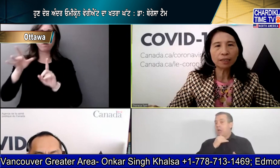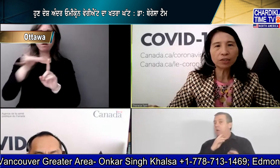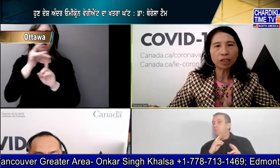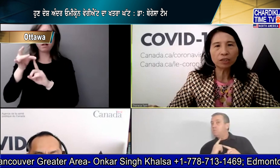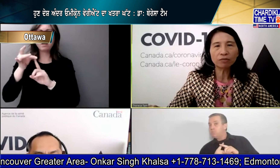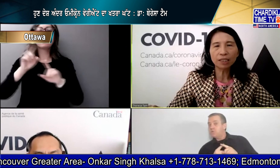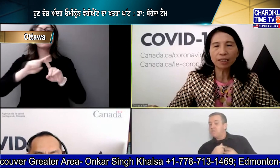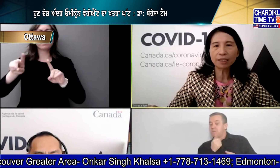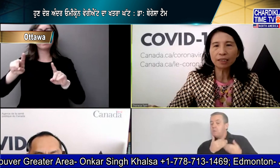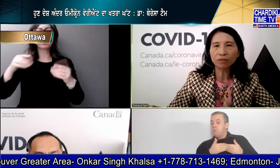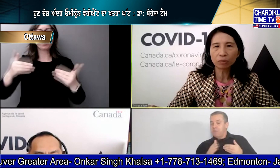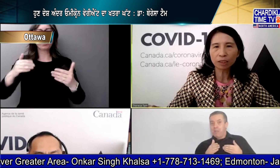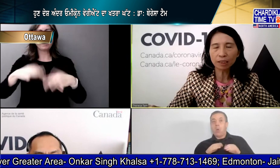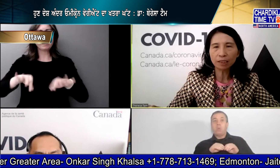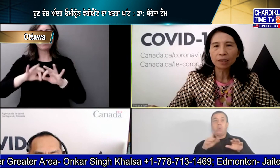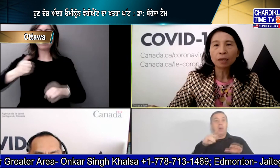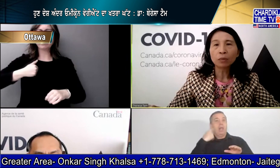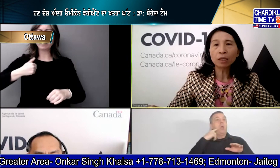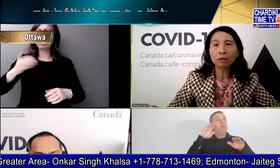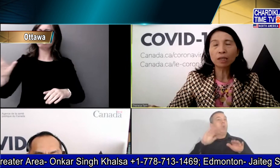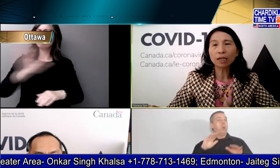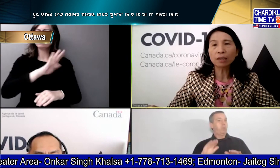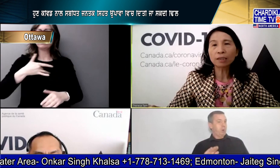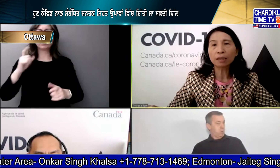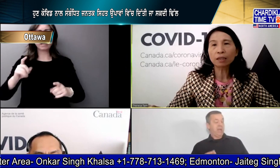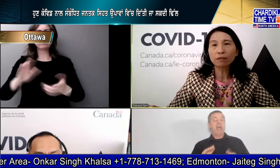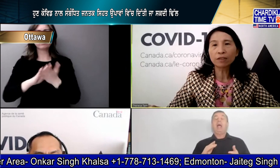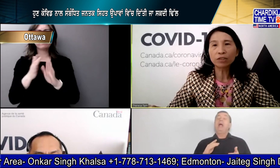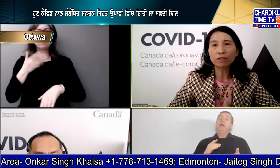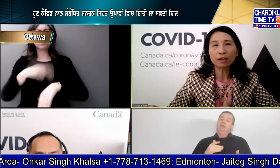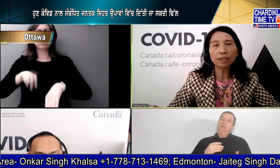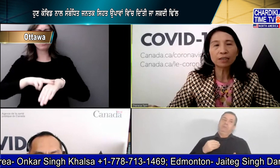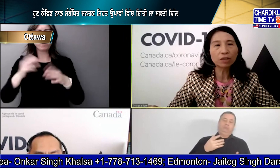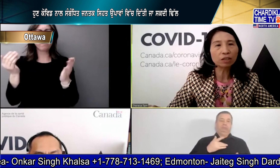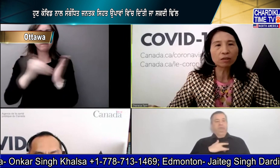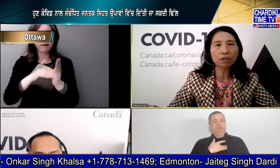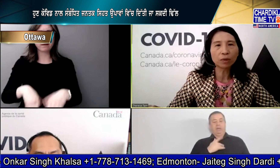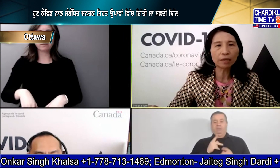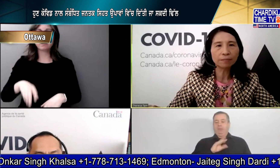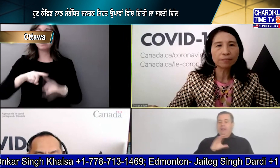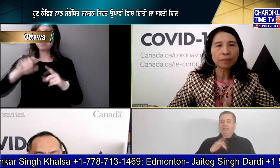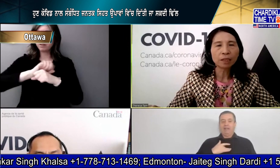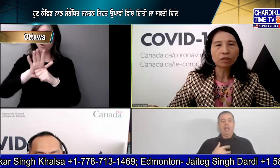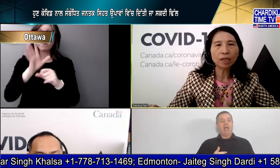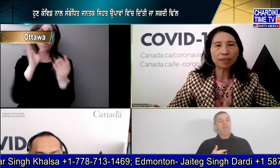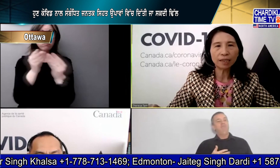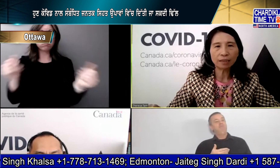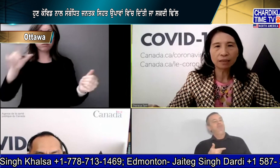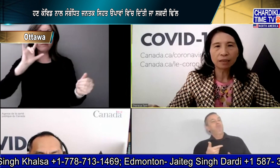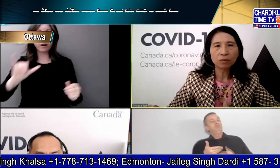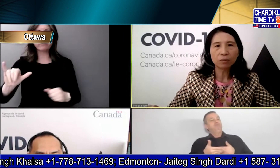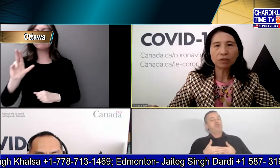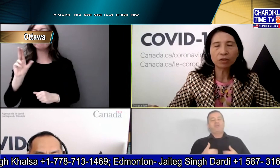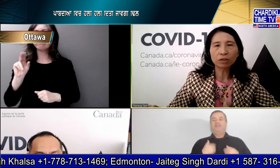canadians a chance to regain a sense of normalcy we know that sars cov2 virus is not going away to that